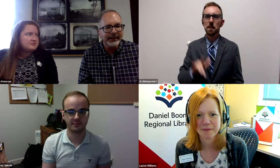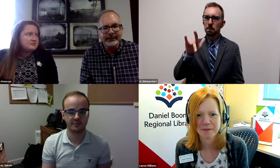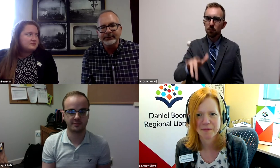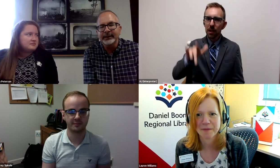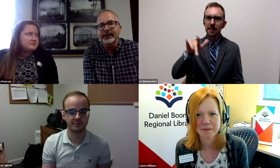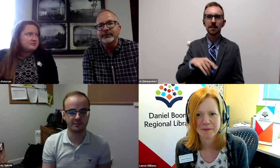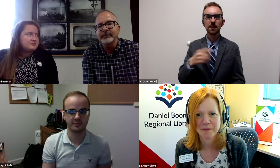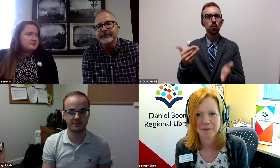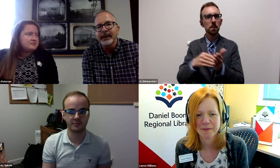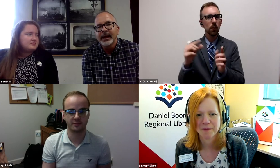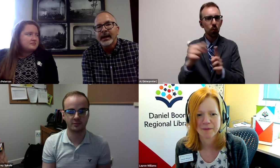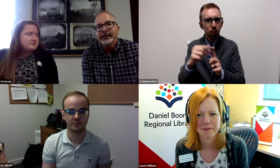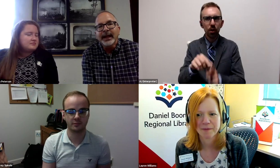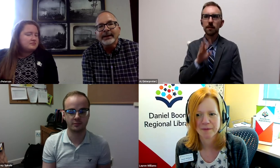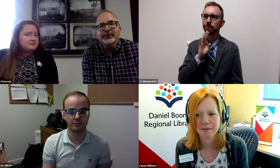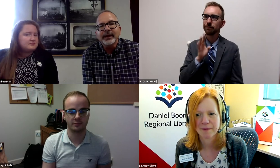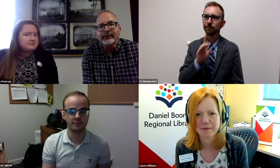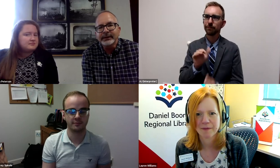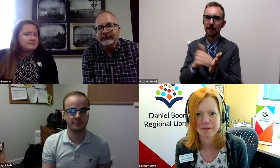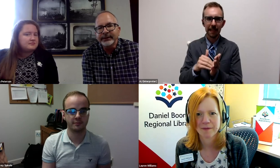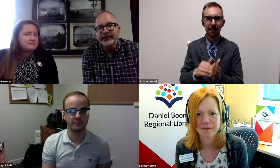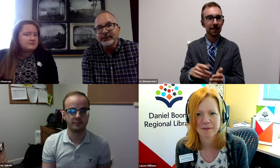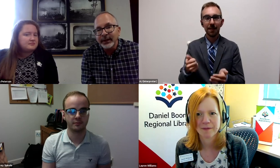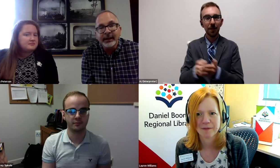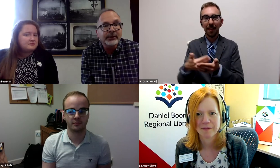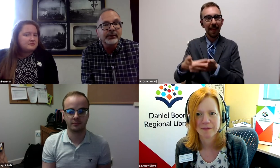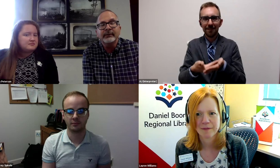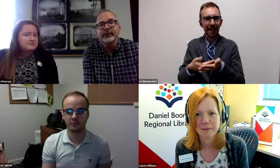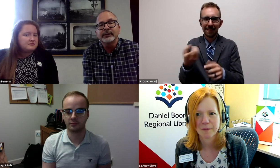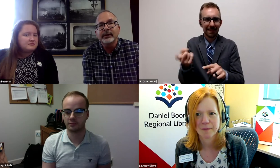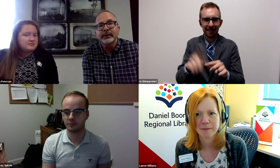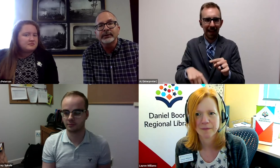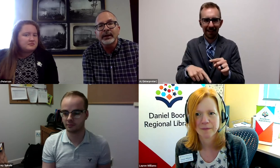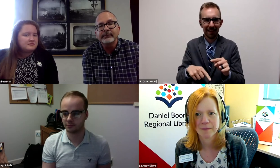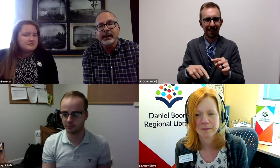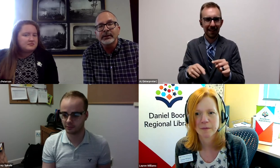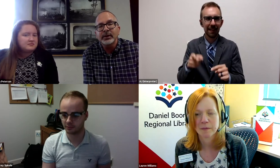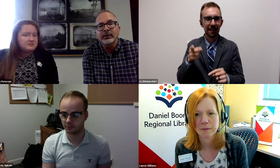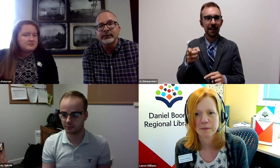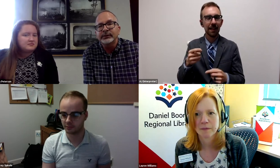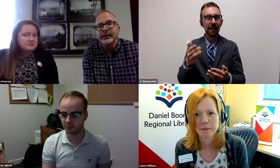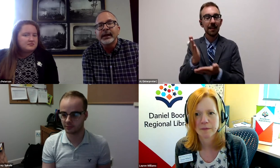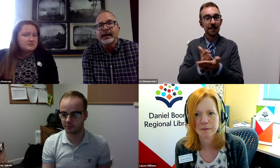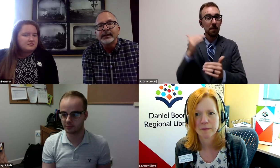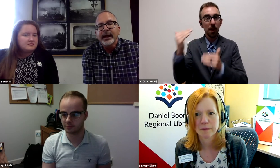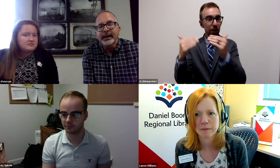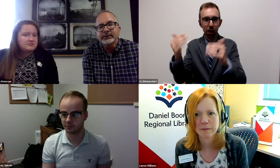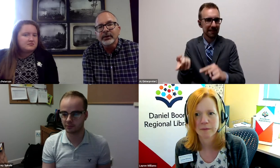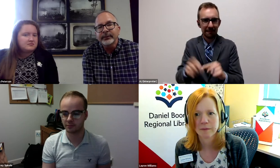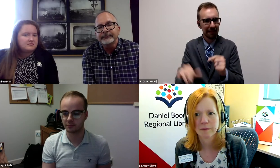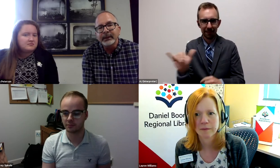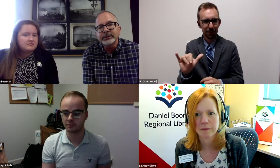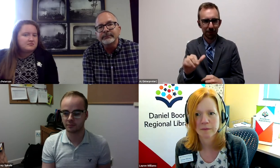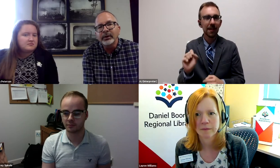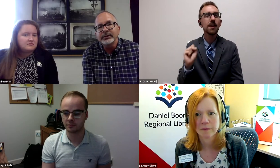me, repeat this sentence after me. You can't do that with infants. You can't do that with, with some adults. And